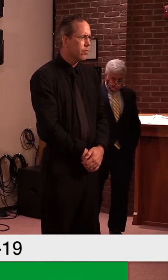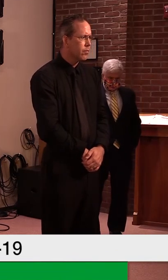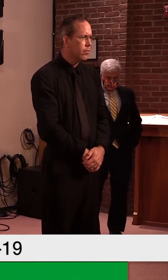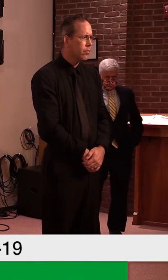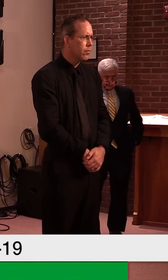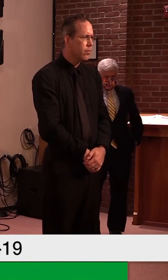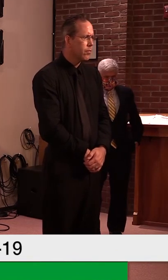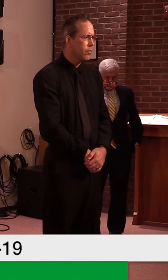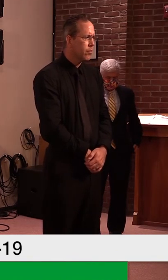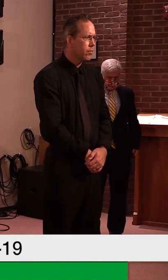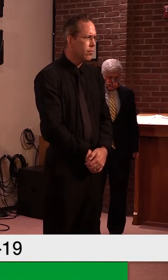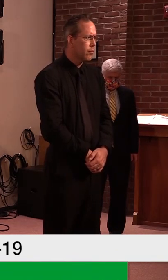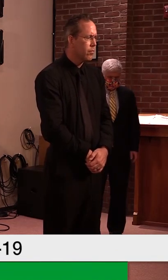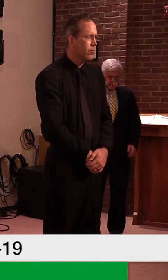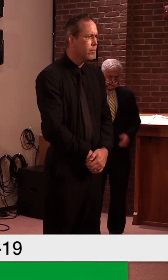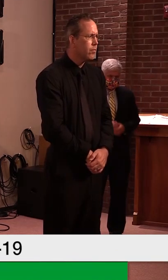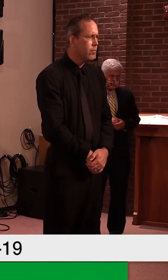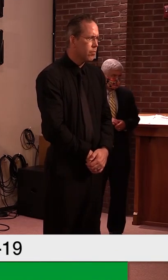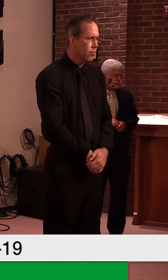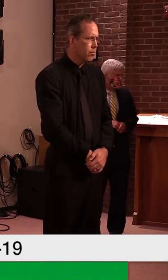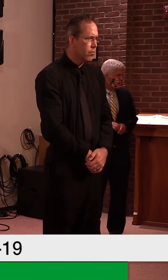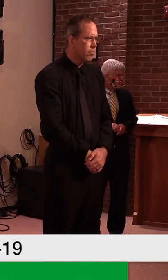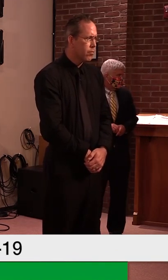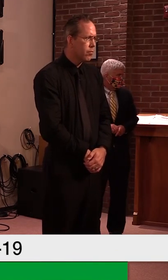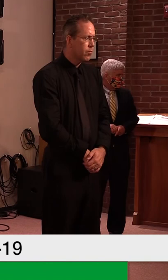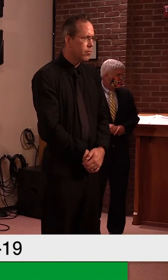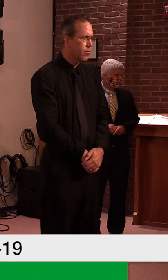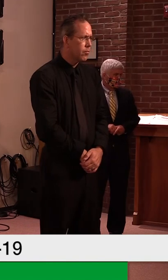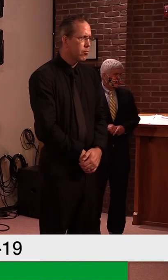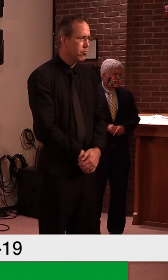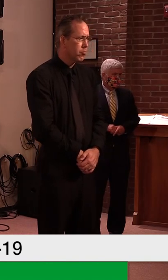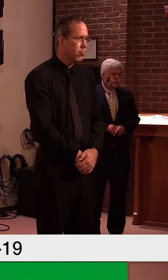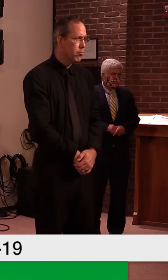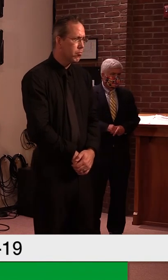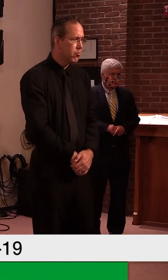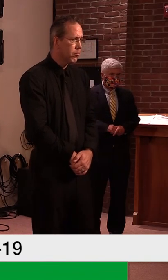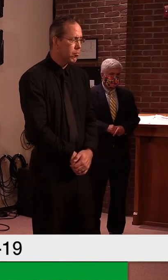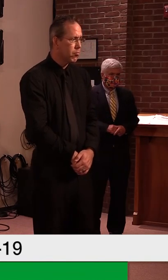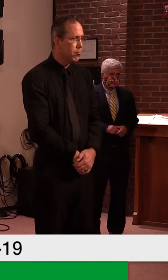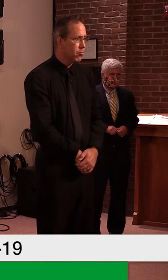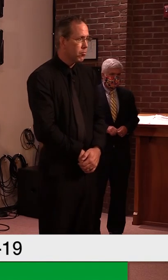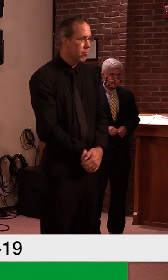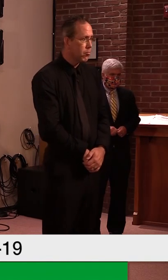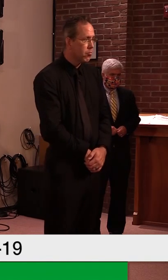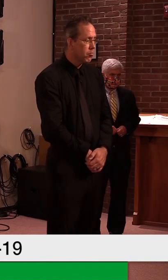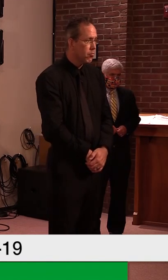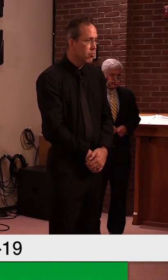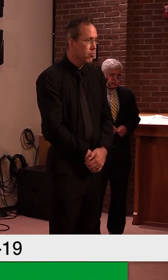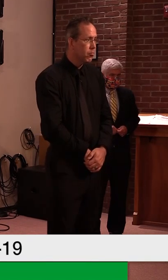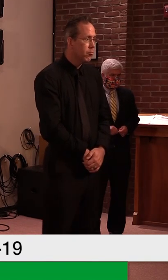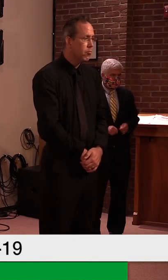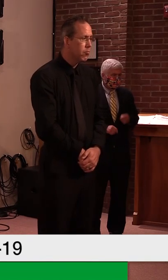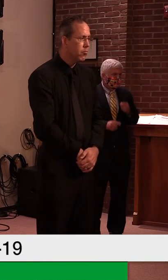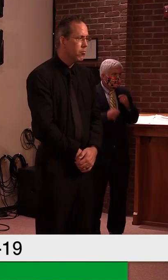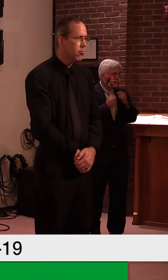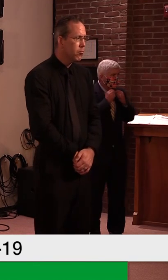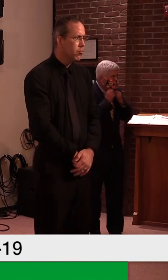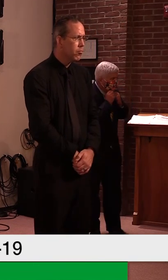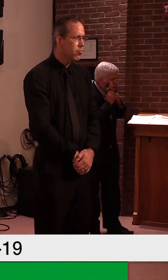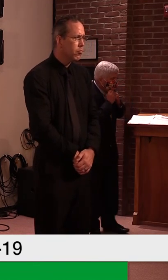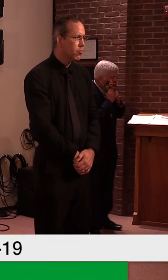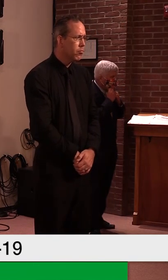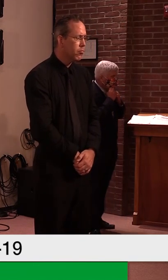children in accordance with the state regulations on schooling. But at the same time, she is very